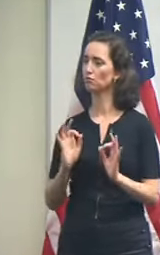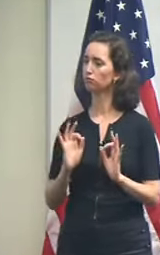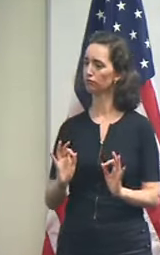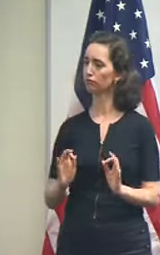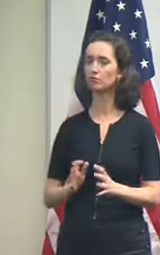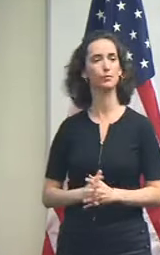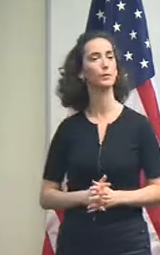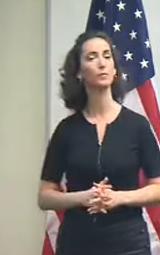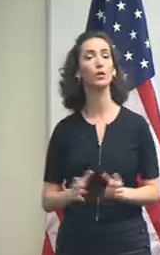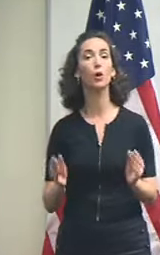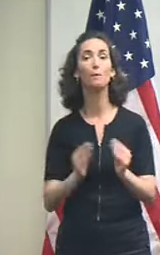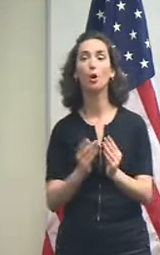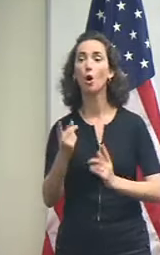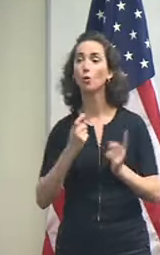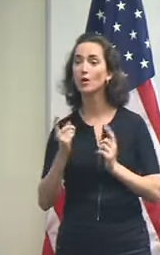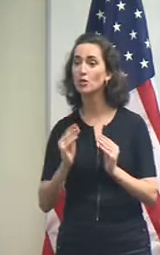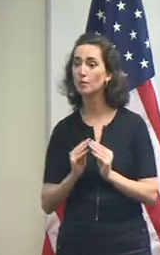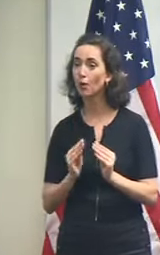any other questions